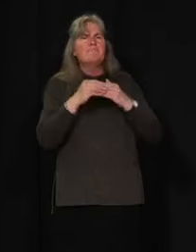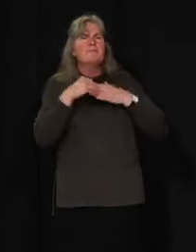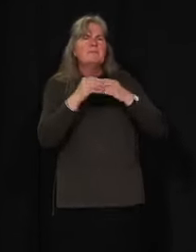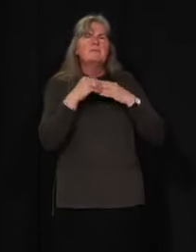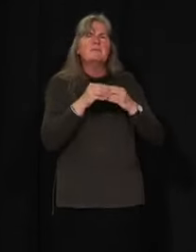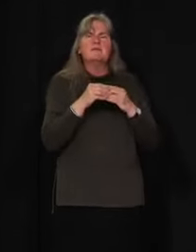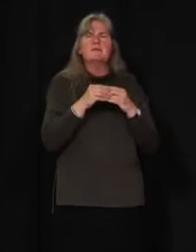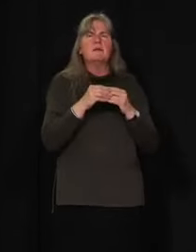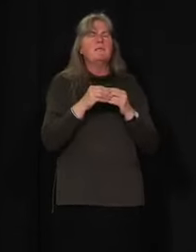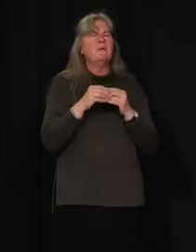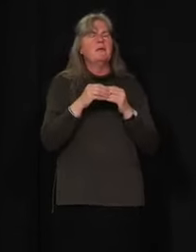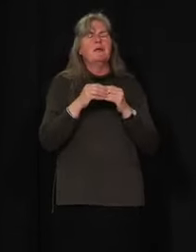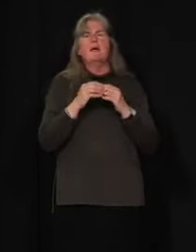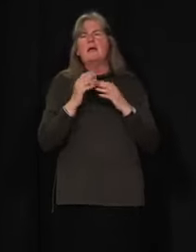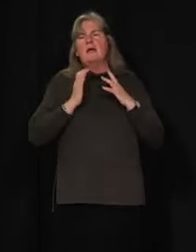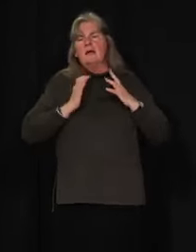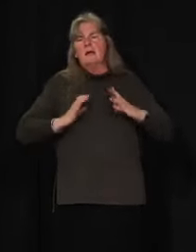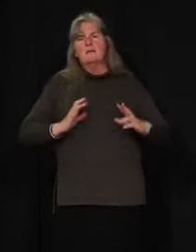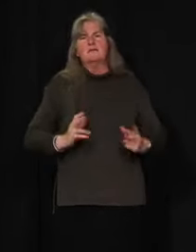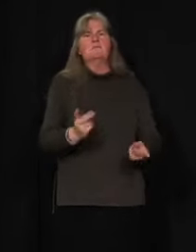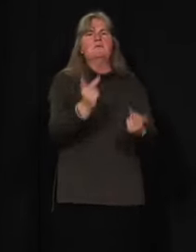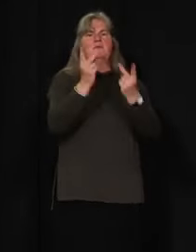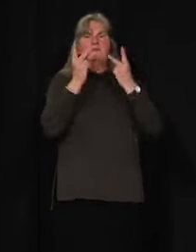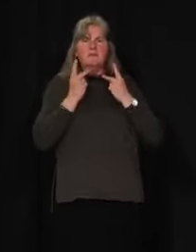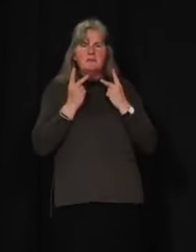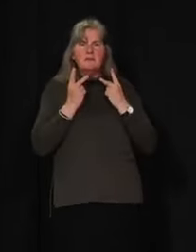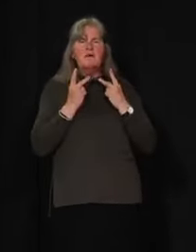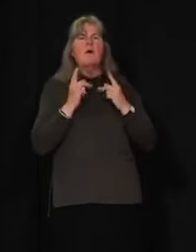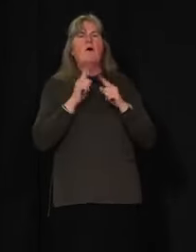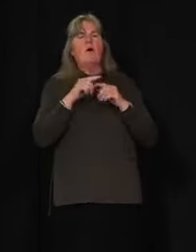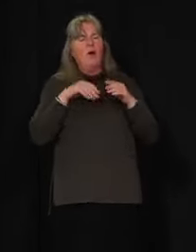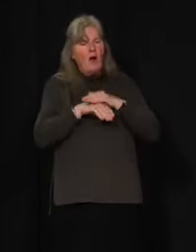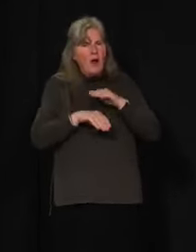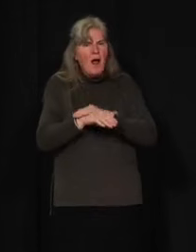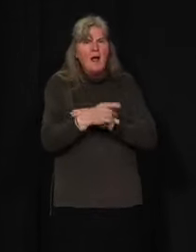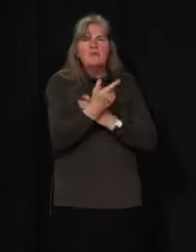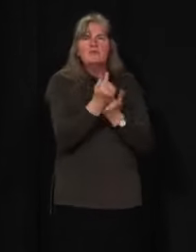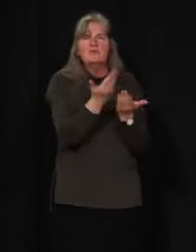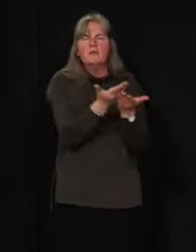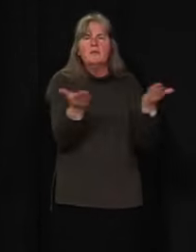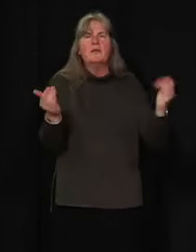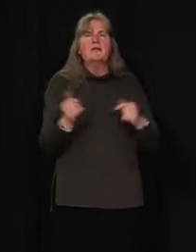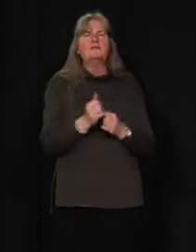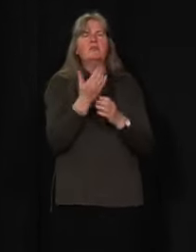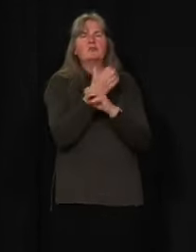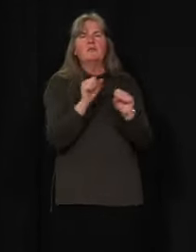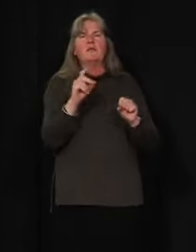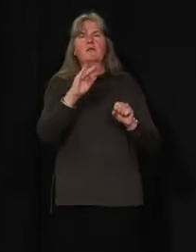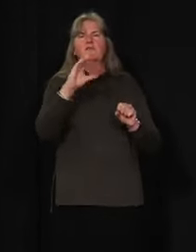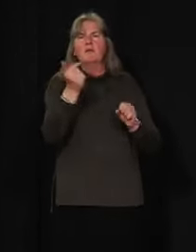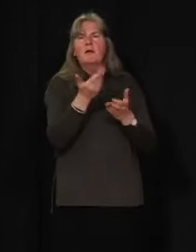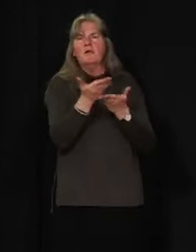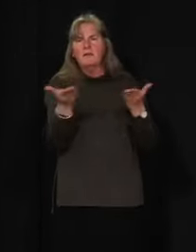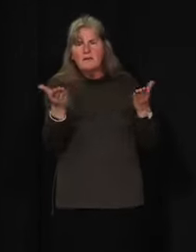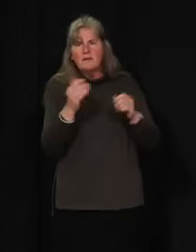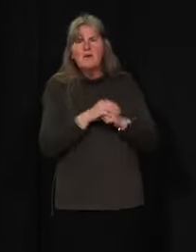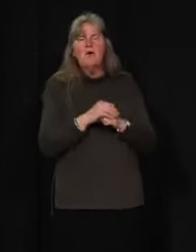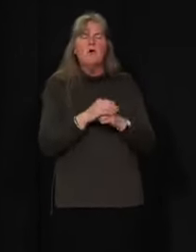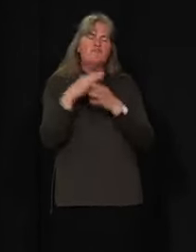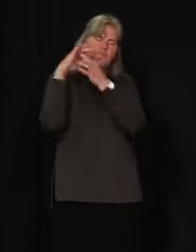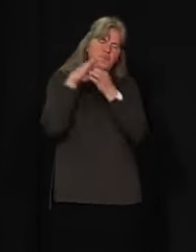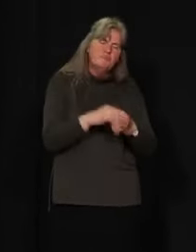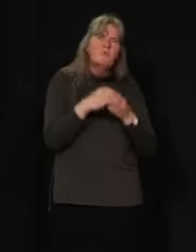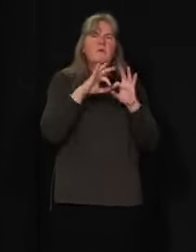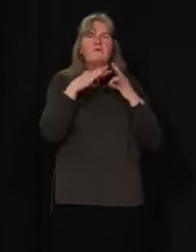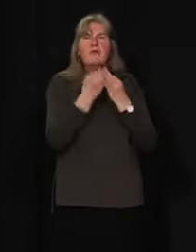means more customers, access to goods, a safer drug supply, or a chance to connect with friends and family.